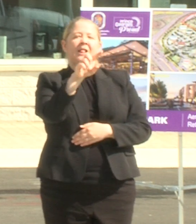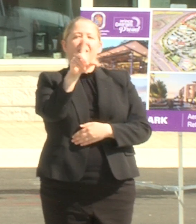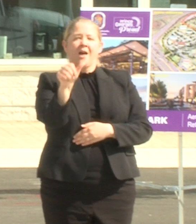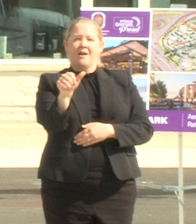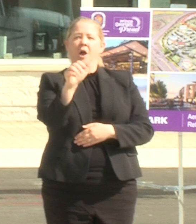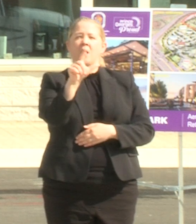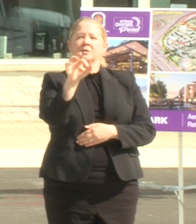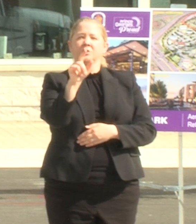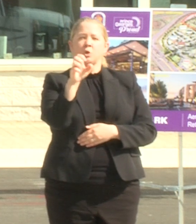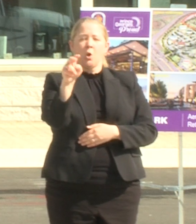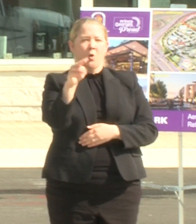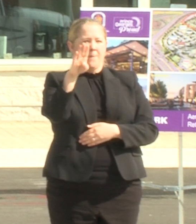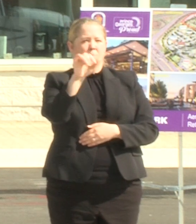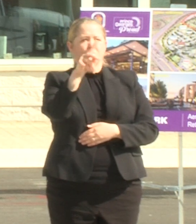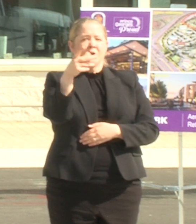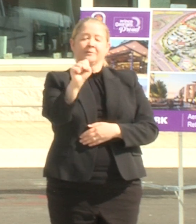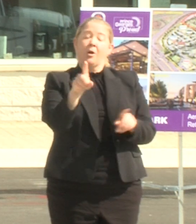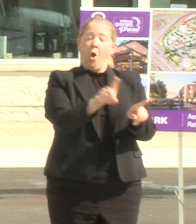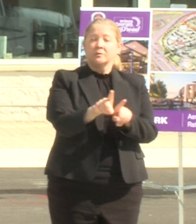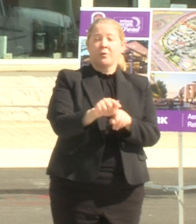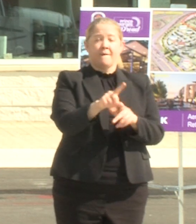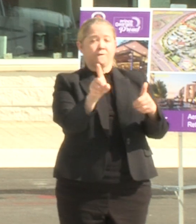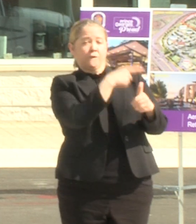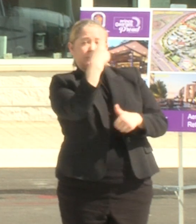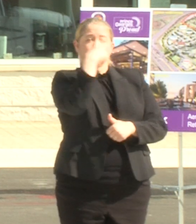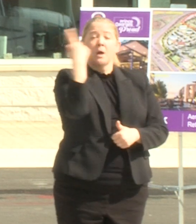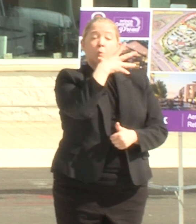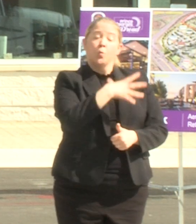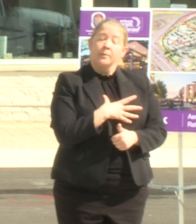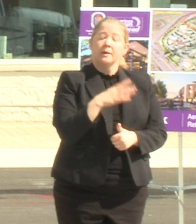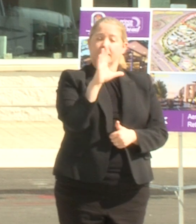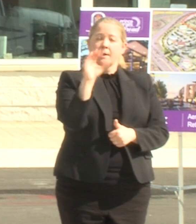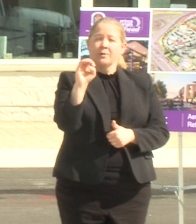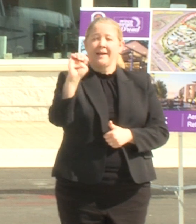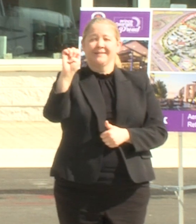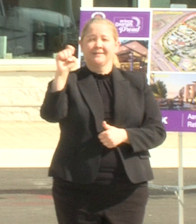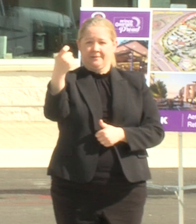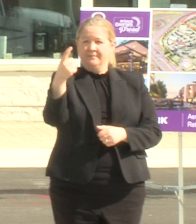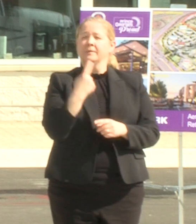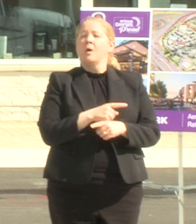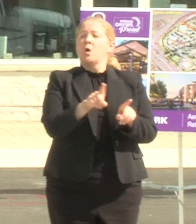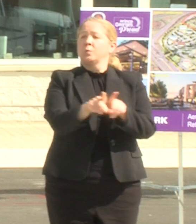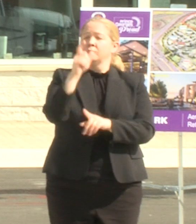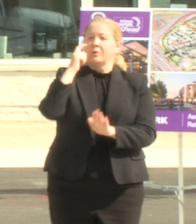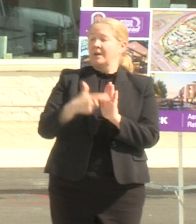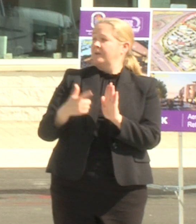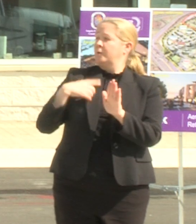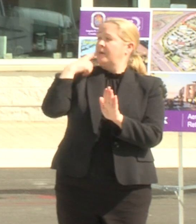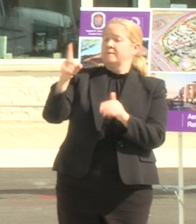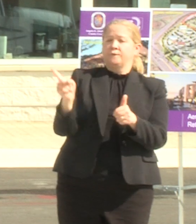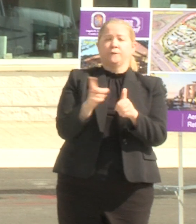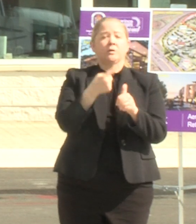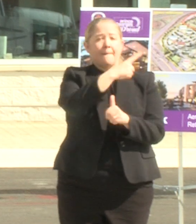happens to be the first black woman county executive uh i want to also give acknowledgement to the first black governor